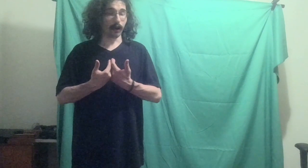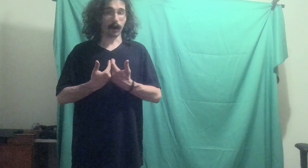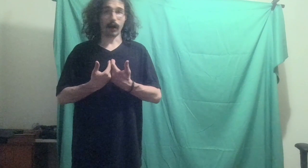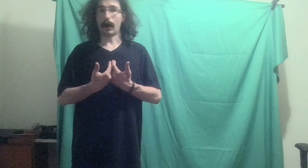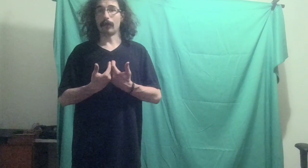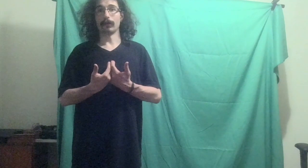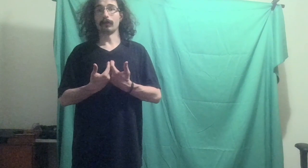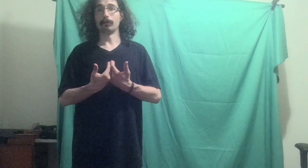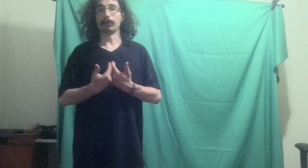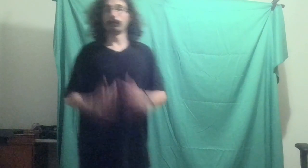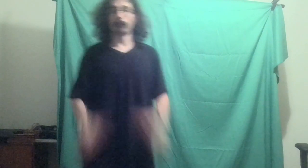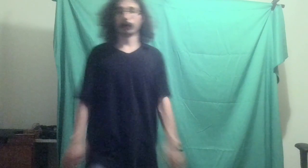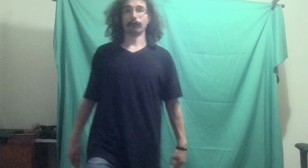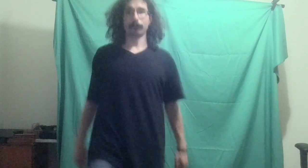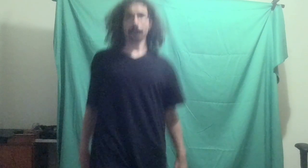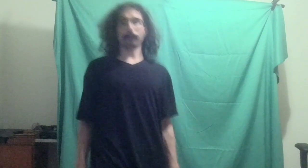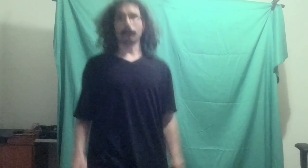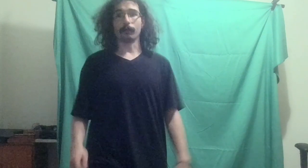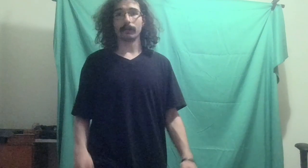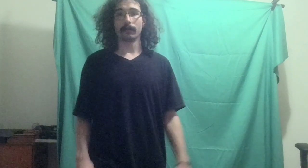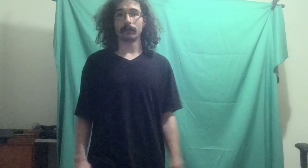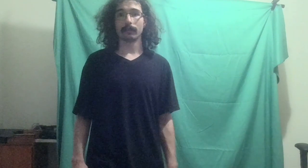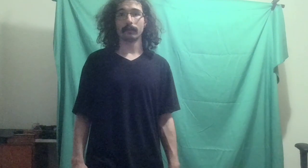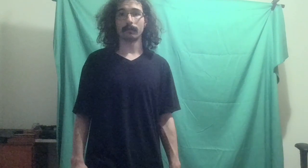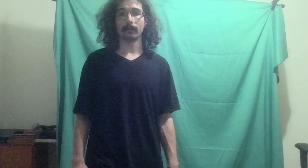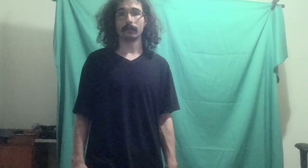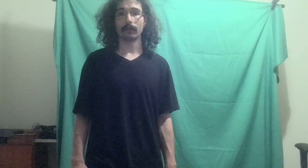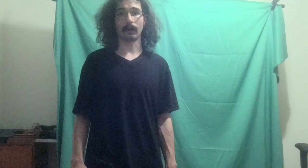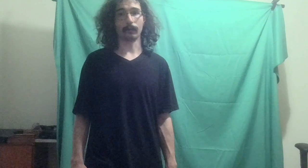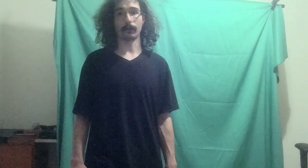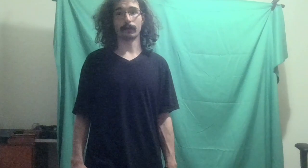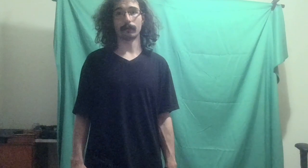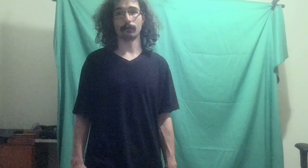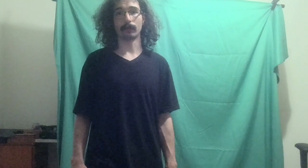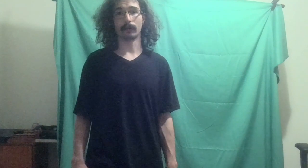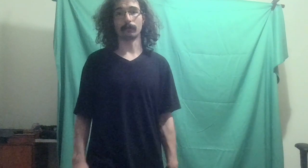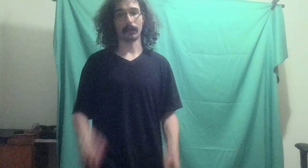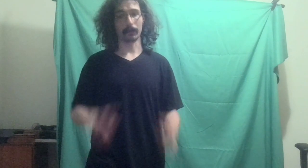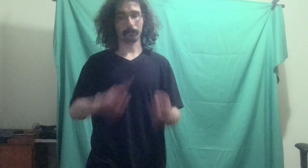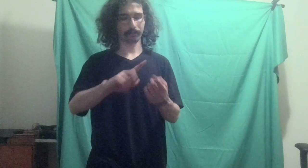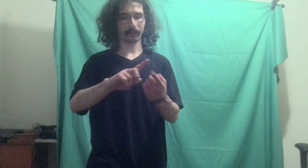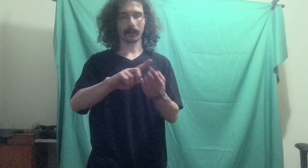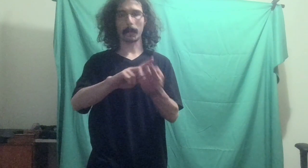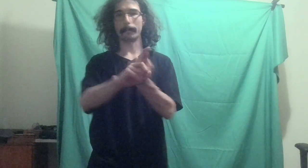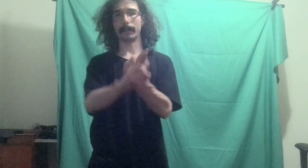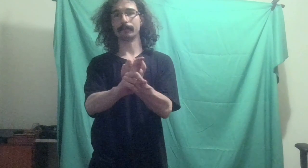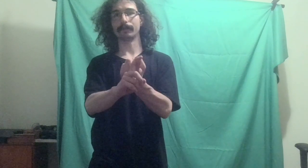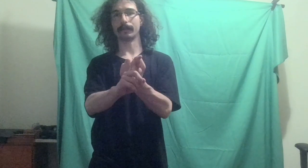I'm gonna put my foot forward, and I'm going to try to make better videos,